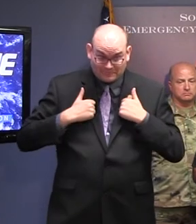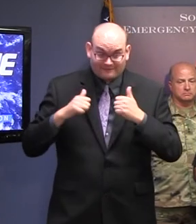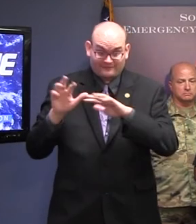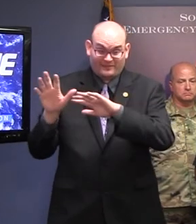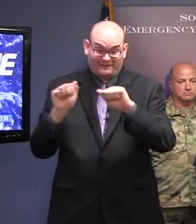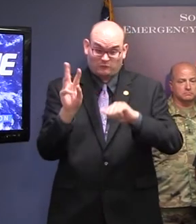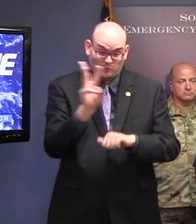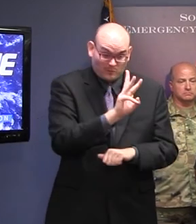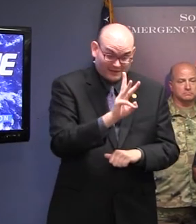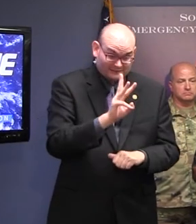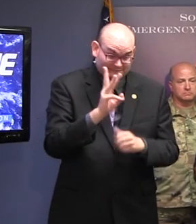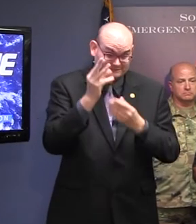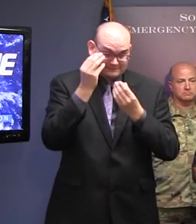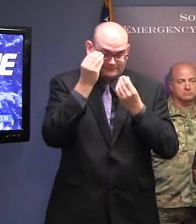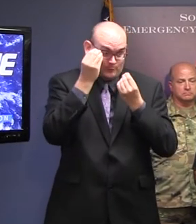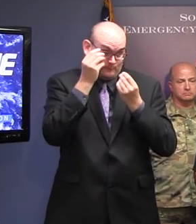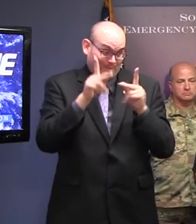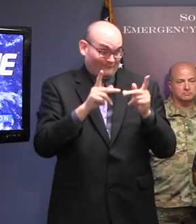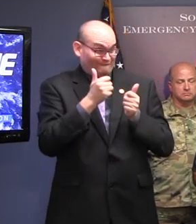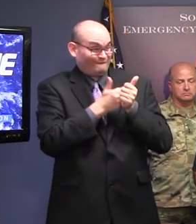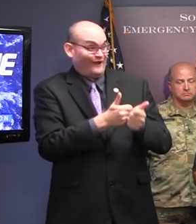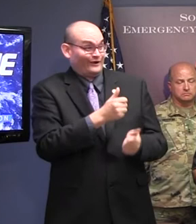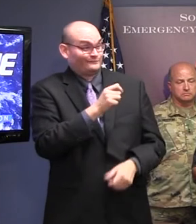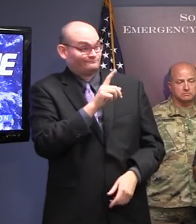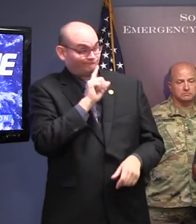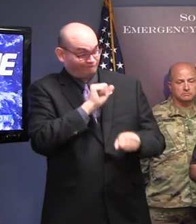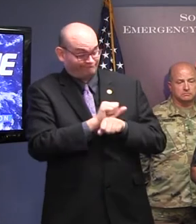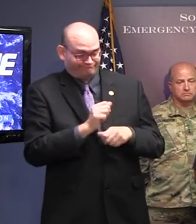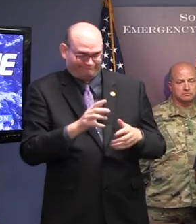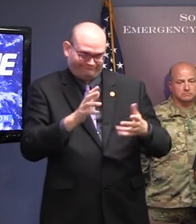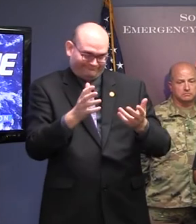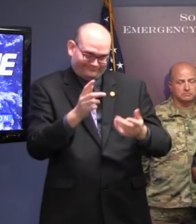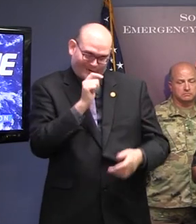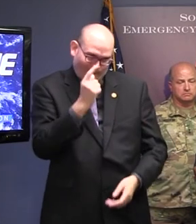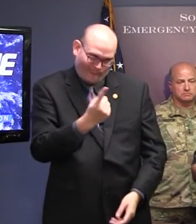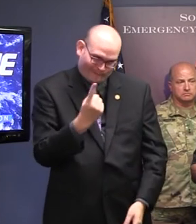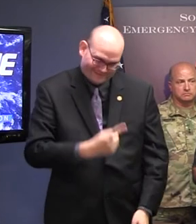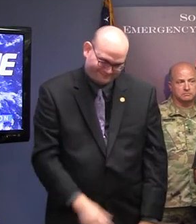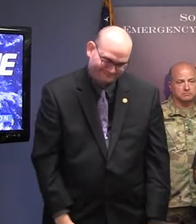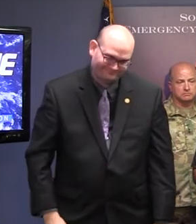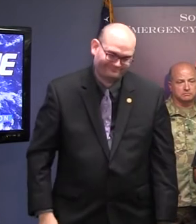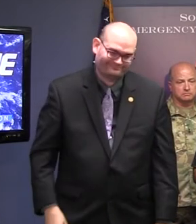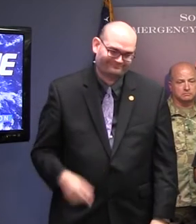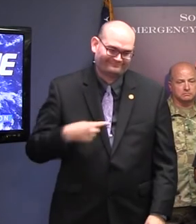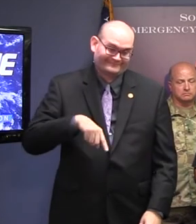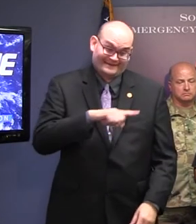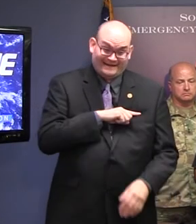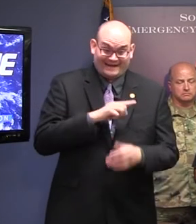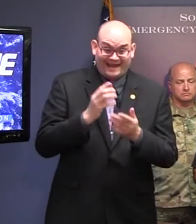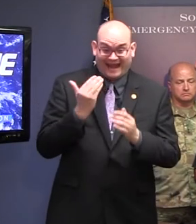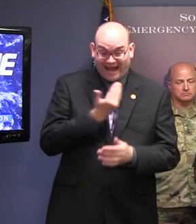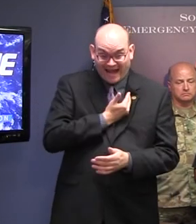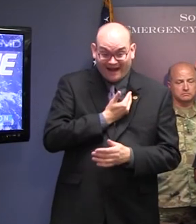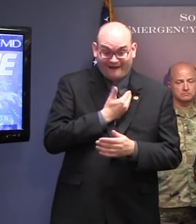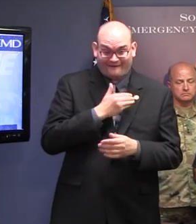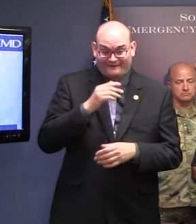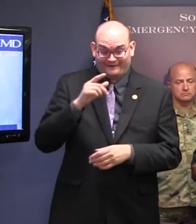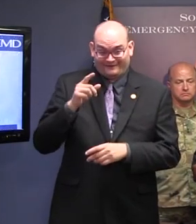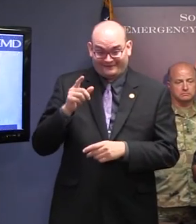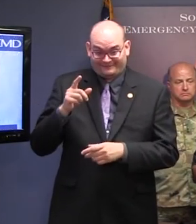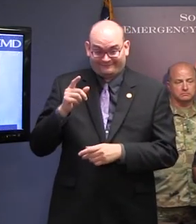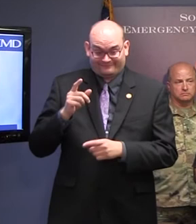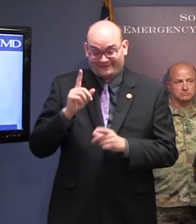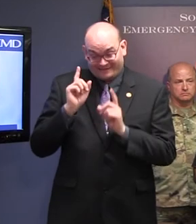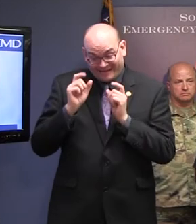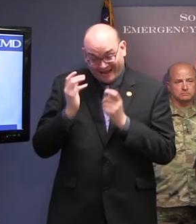that they will do that. We can ask our residents not to evacuate south. That doesn't mean that they're going to heed to those warnings. But